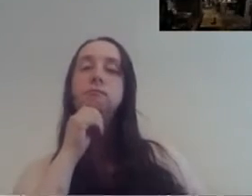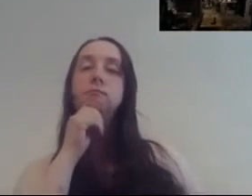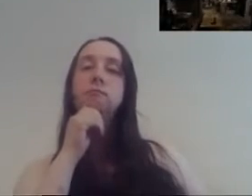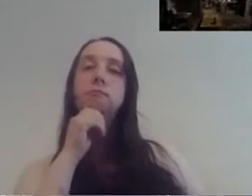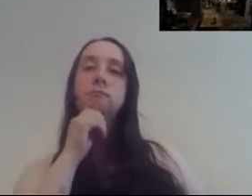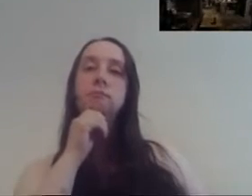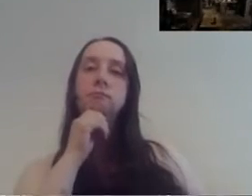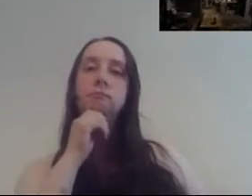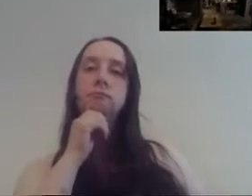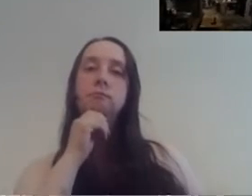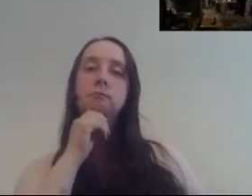what a crowd